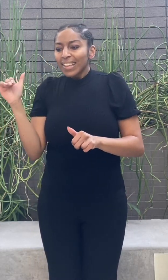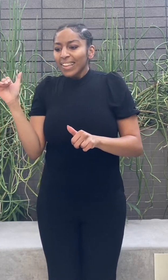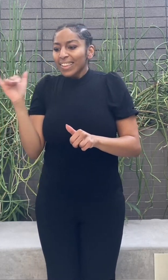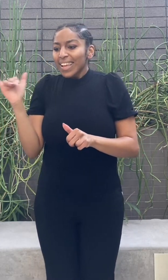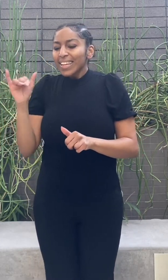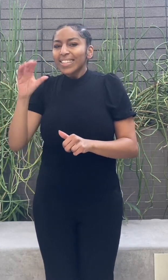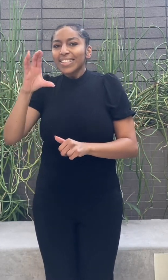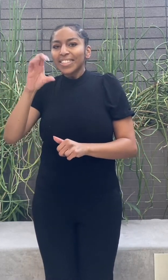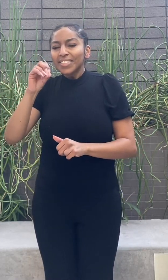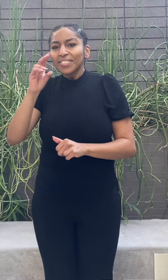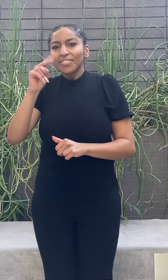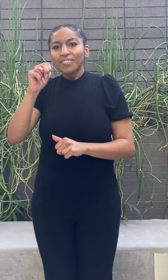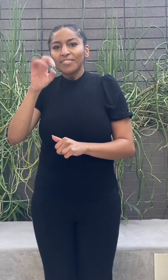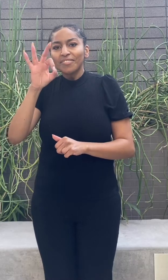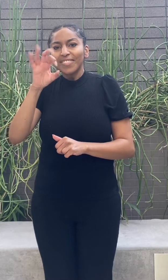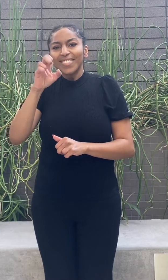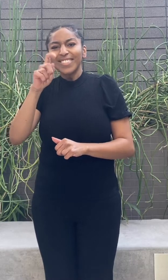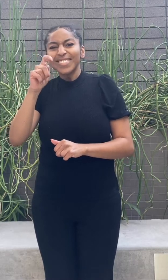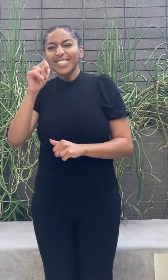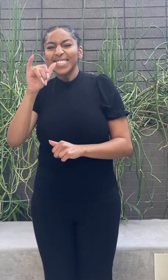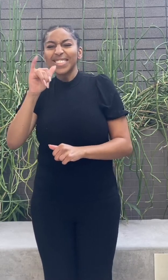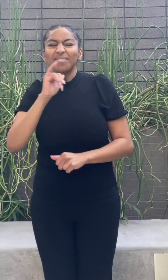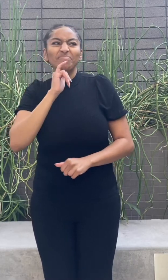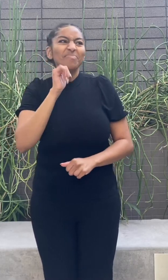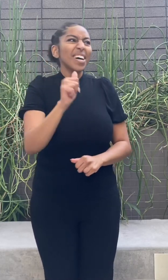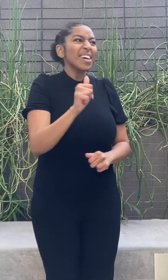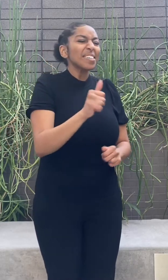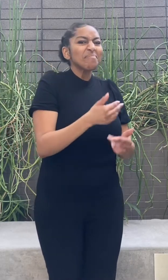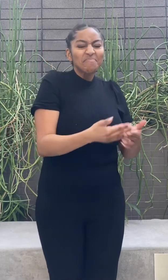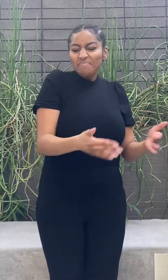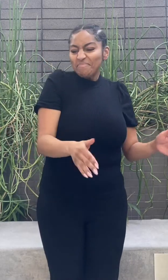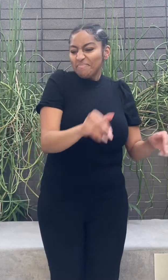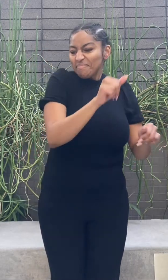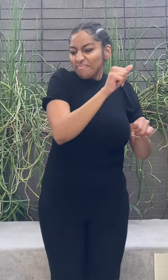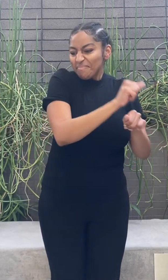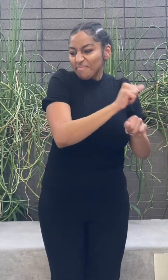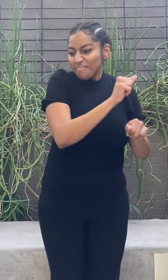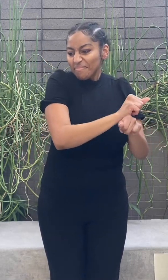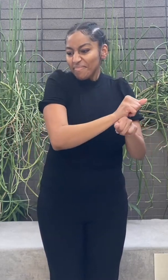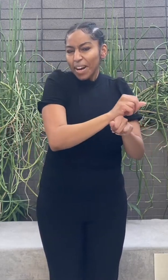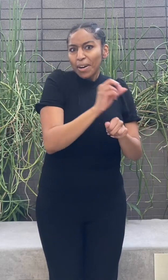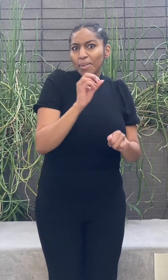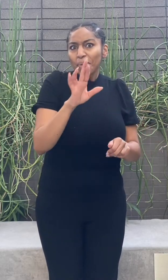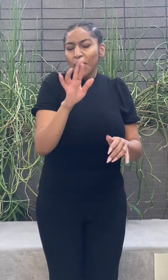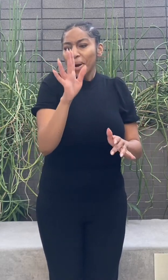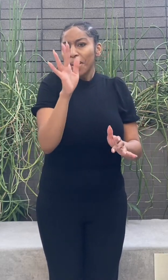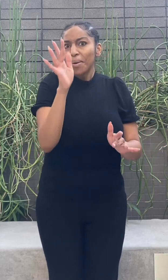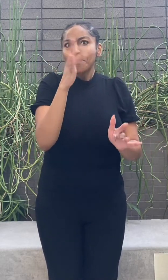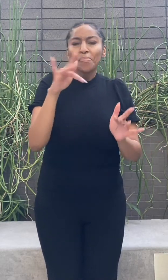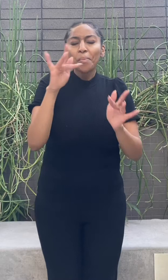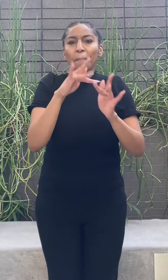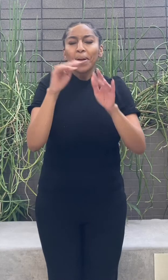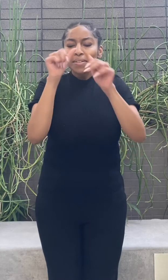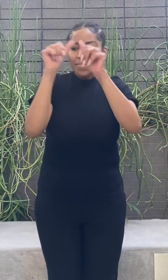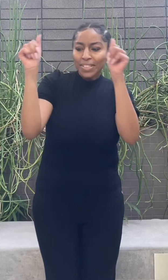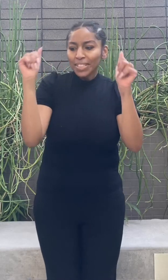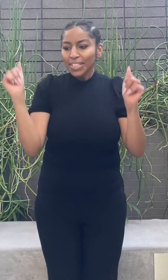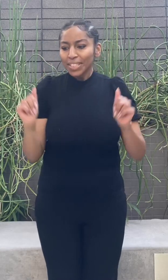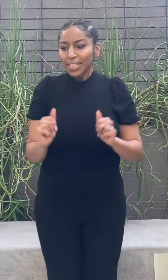to shape. Where do thoughts fly? Associated of leaps, when I knew what to